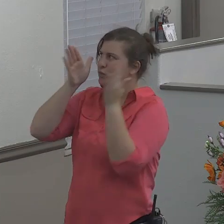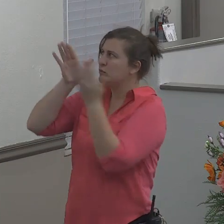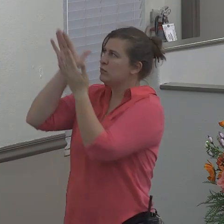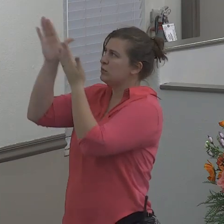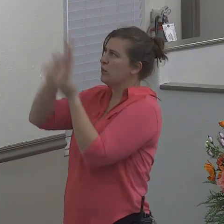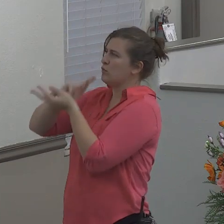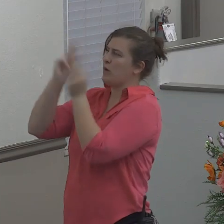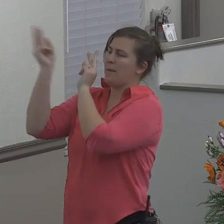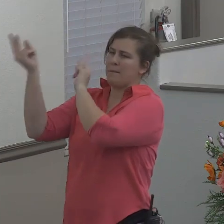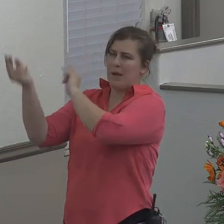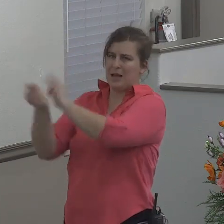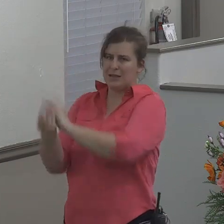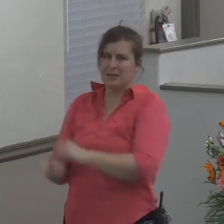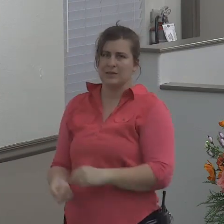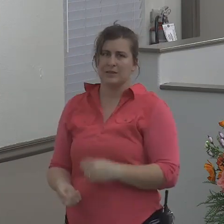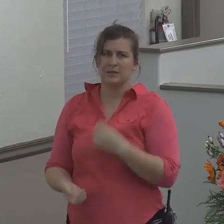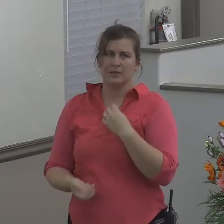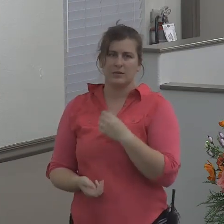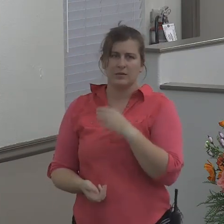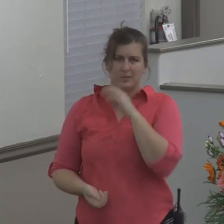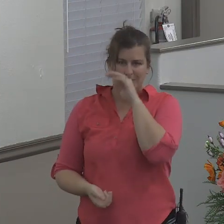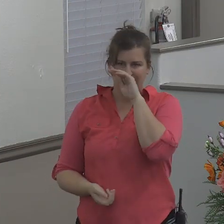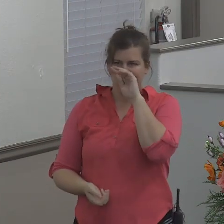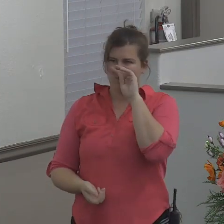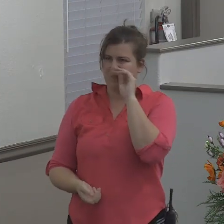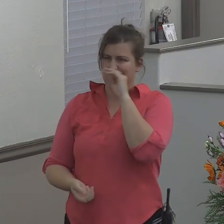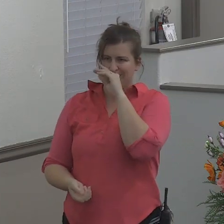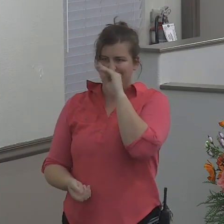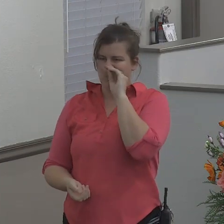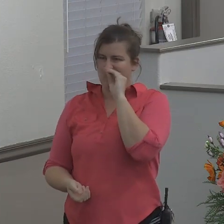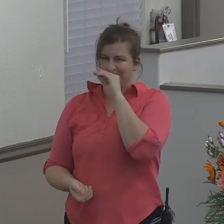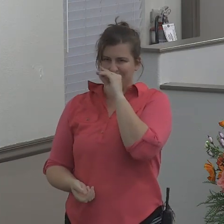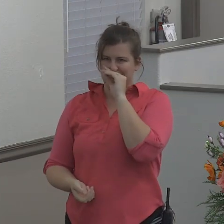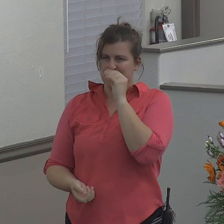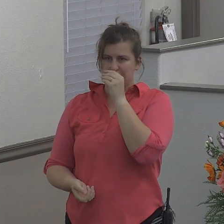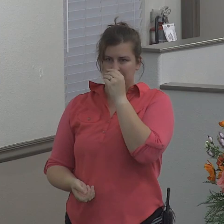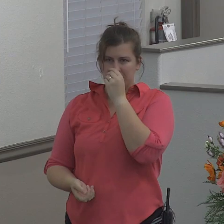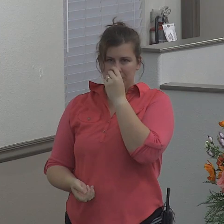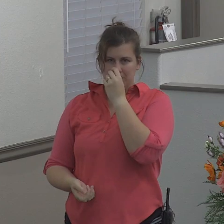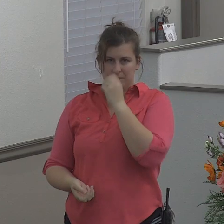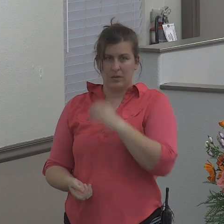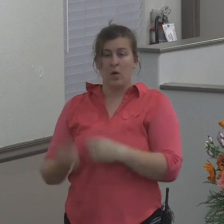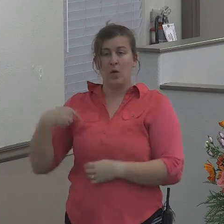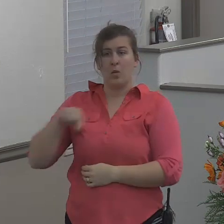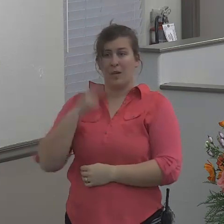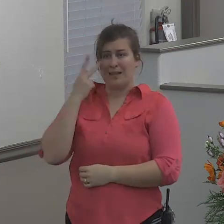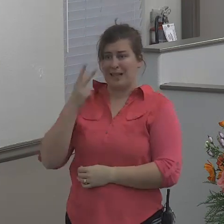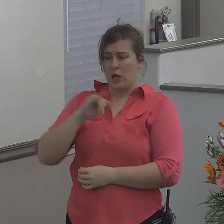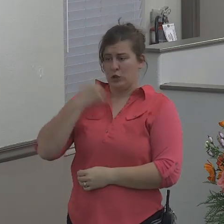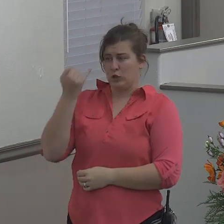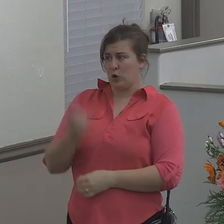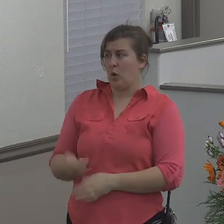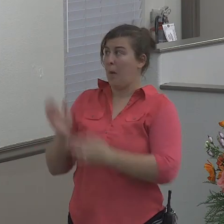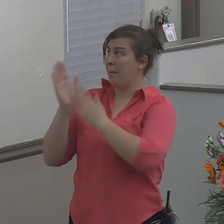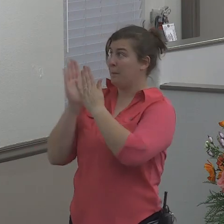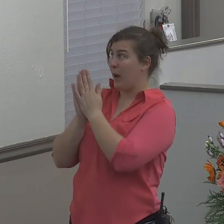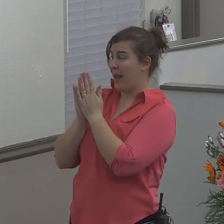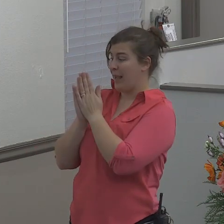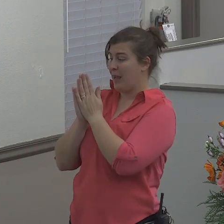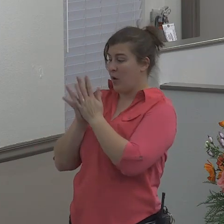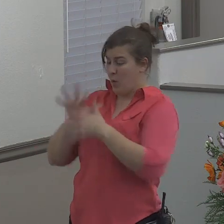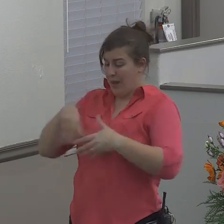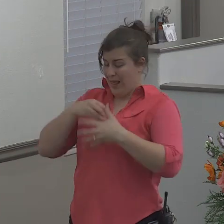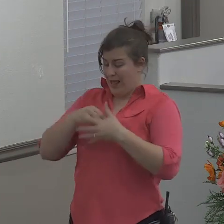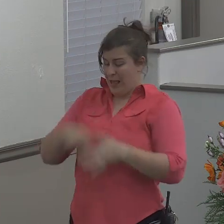praying he was inside the fish the next time he is outside of Nineveh that is why he is so disobedient